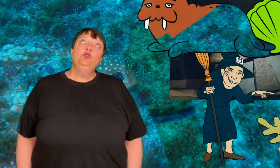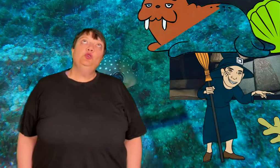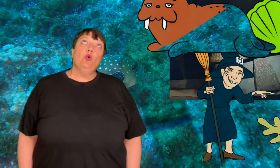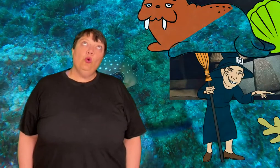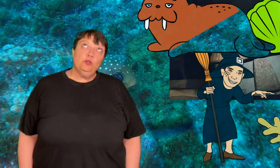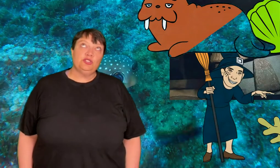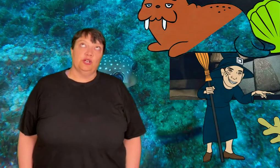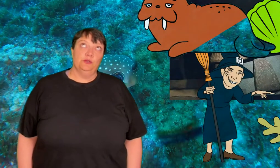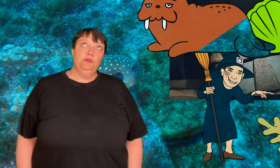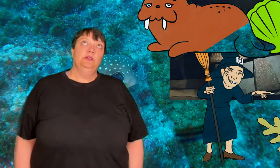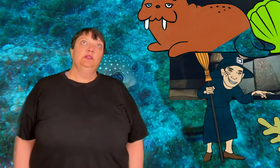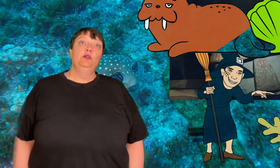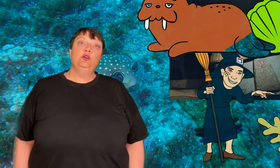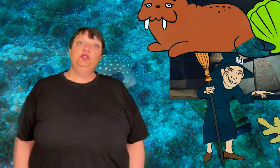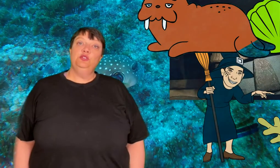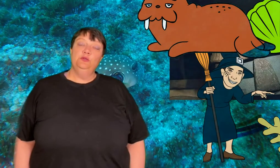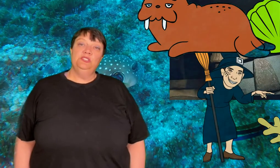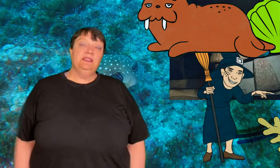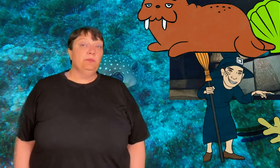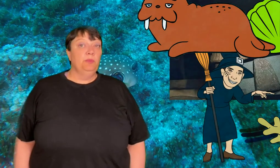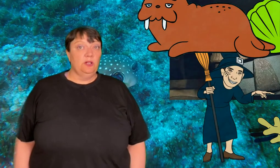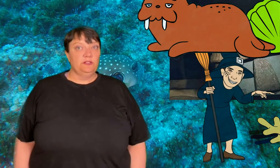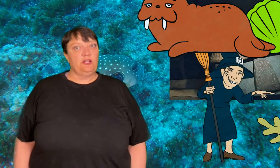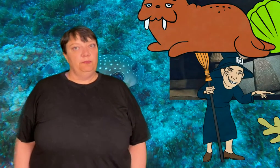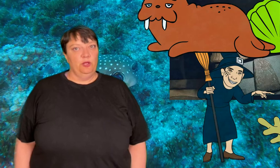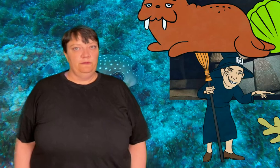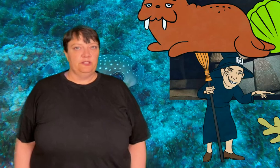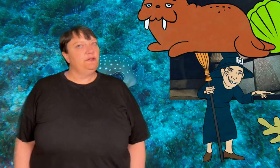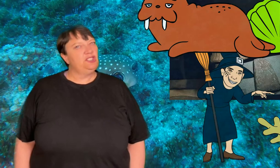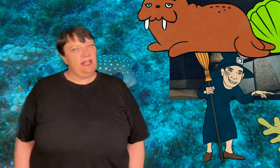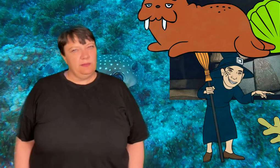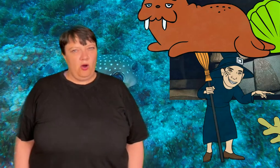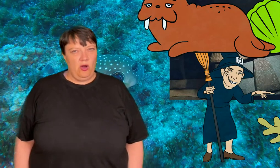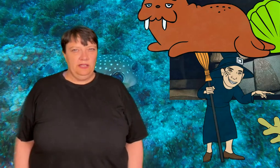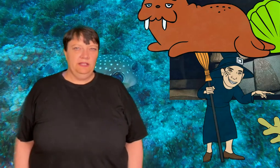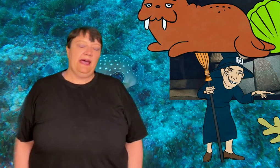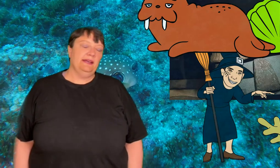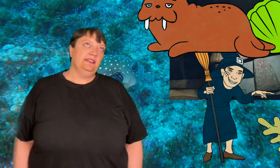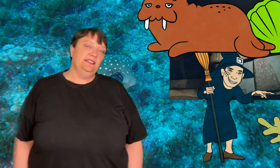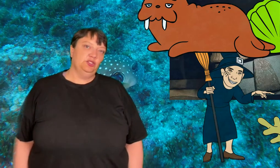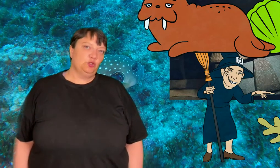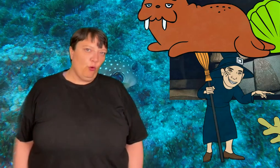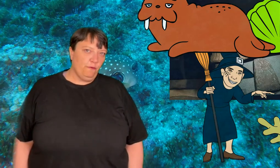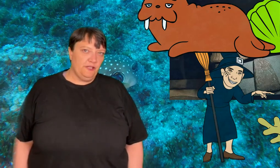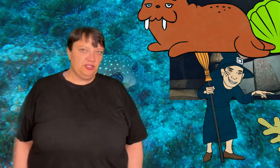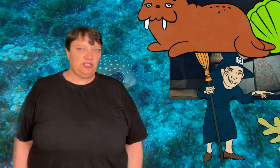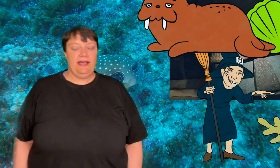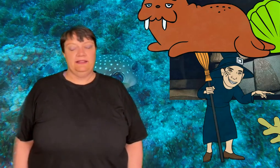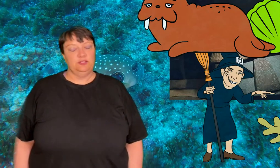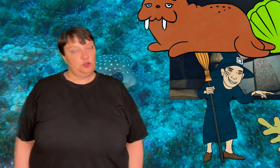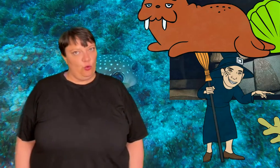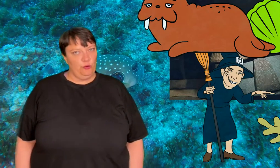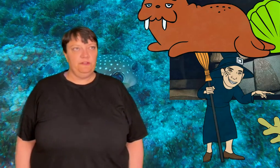You could also look to using the bulls of bullfish. Fish like the marlin and the sawfish